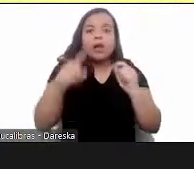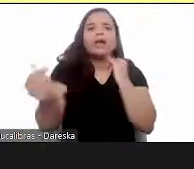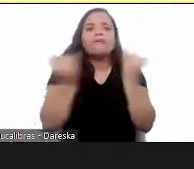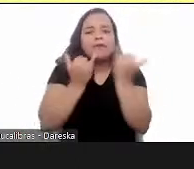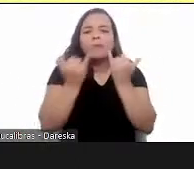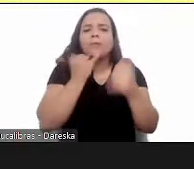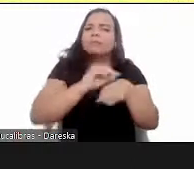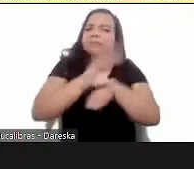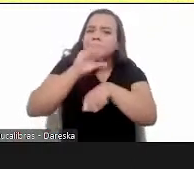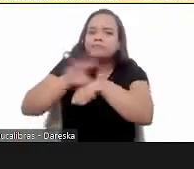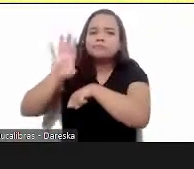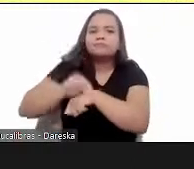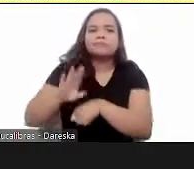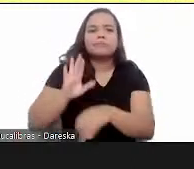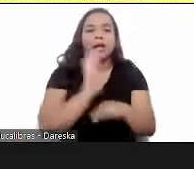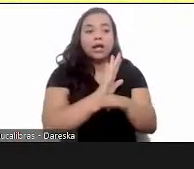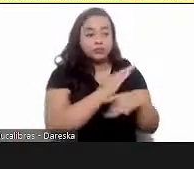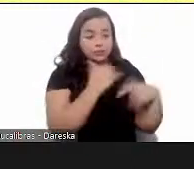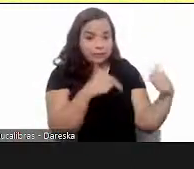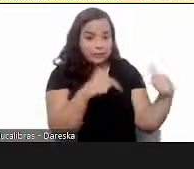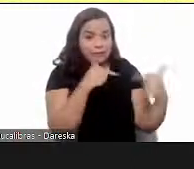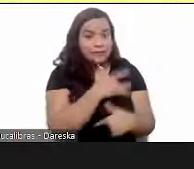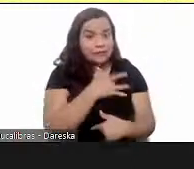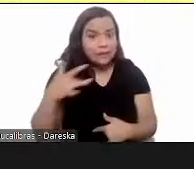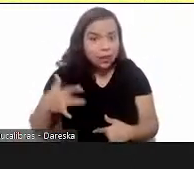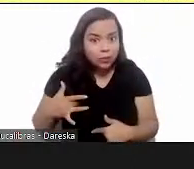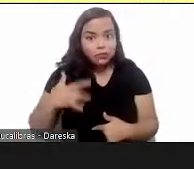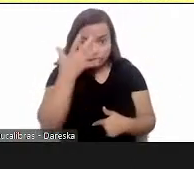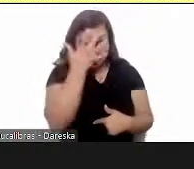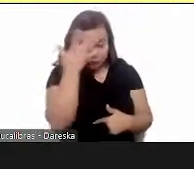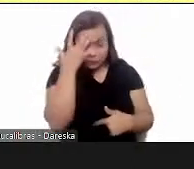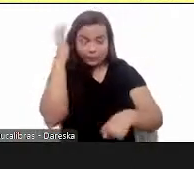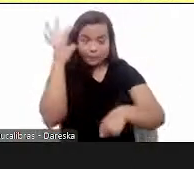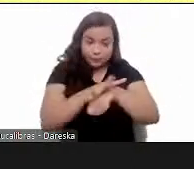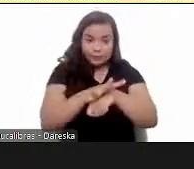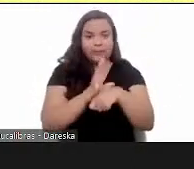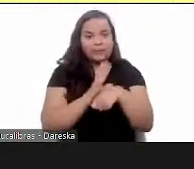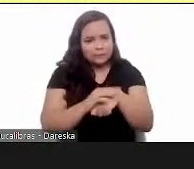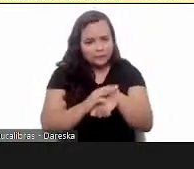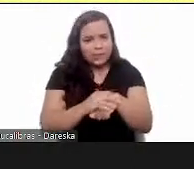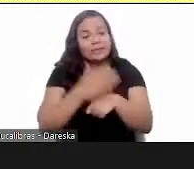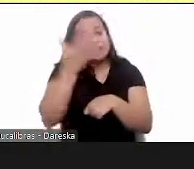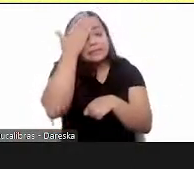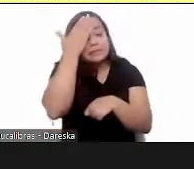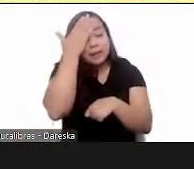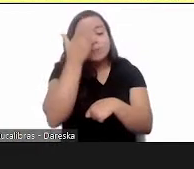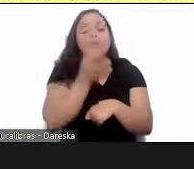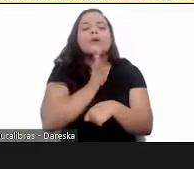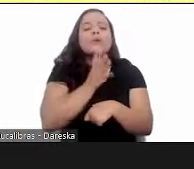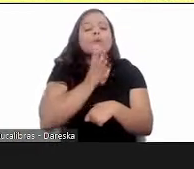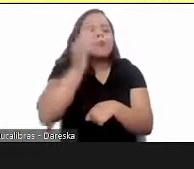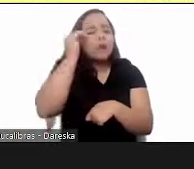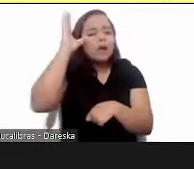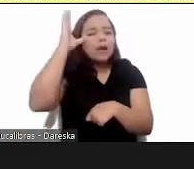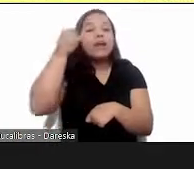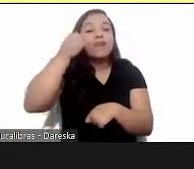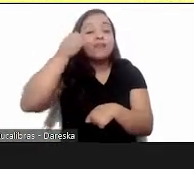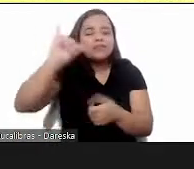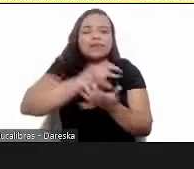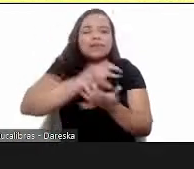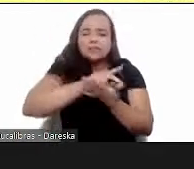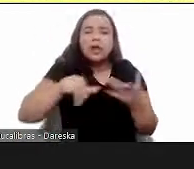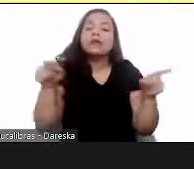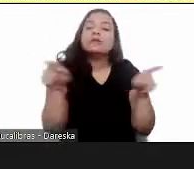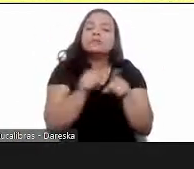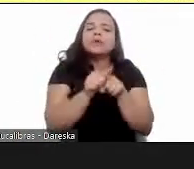contribute to health care services for many people affected by the disease to be able to prevent to